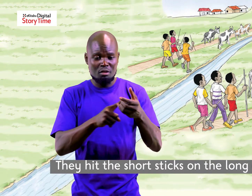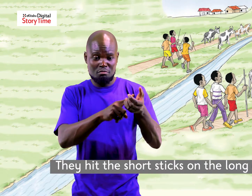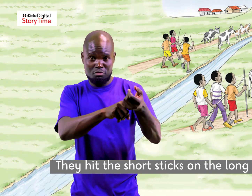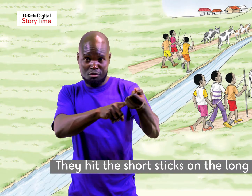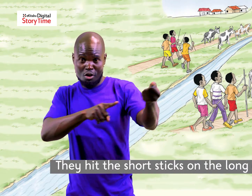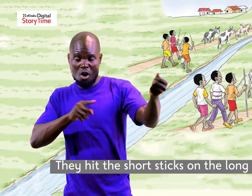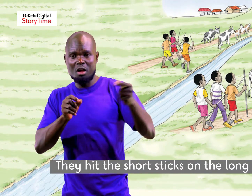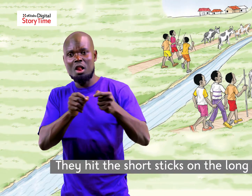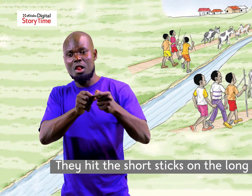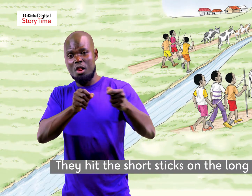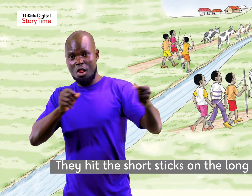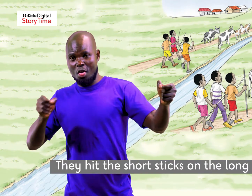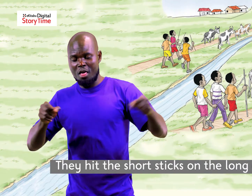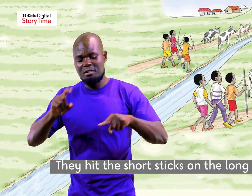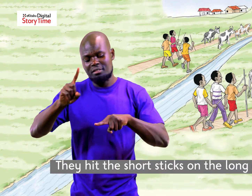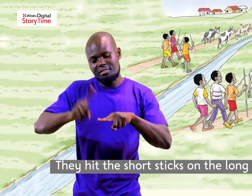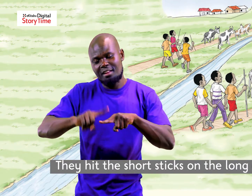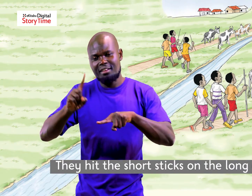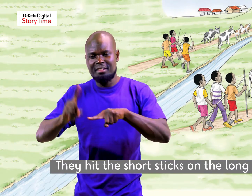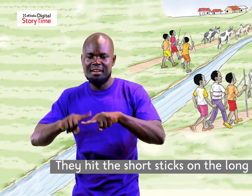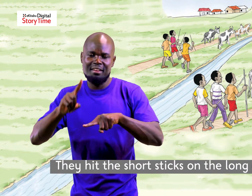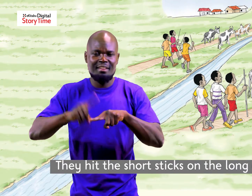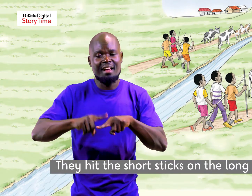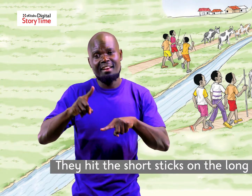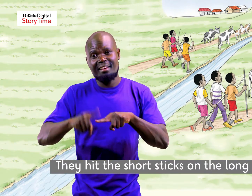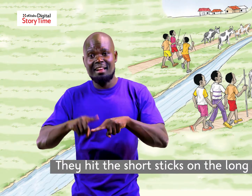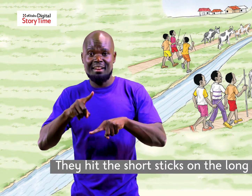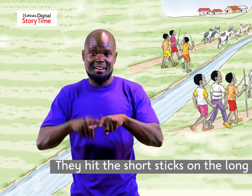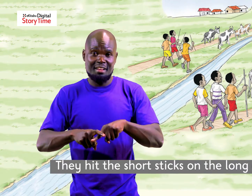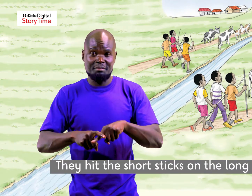they hid the short sticks on the long ones